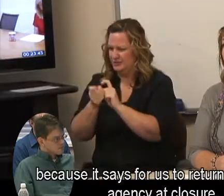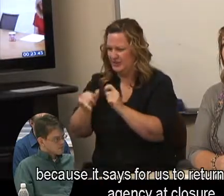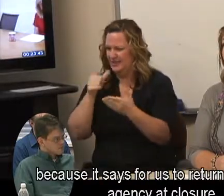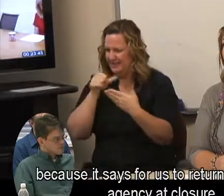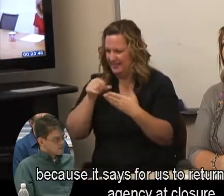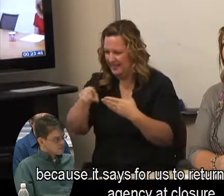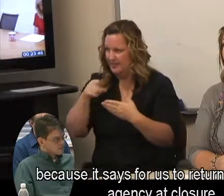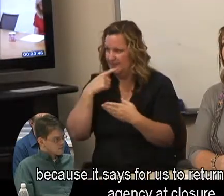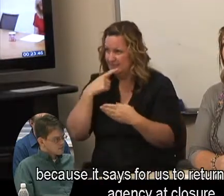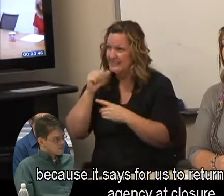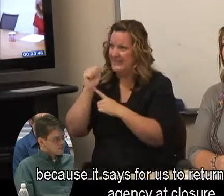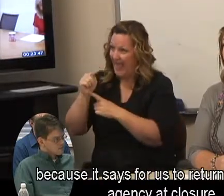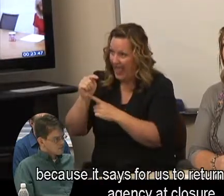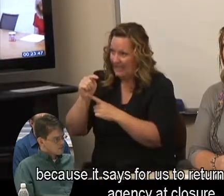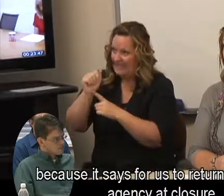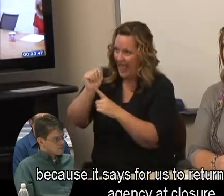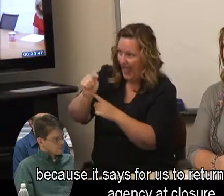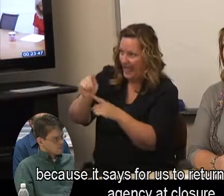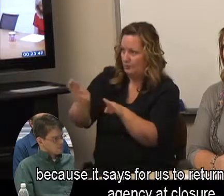agency at closure.